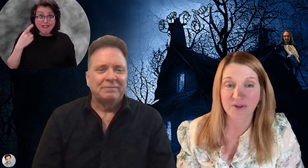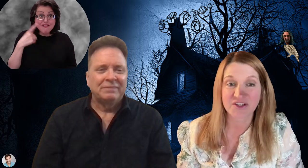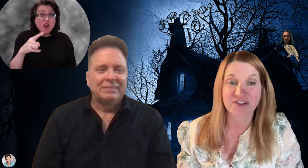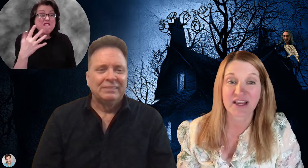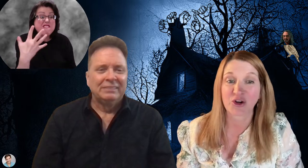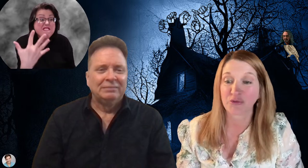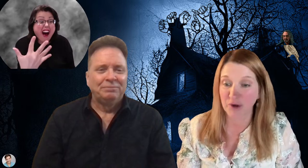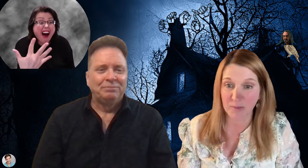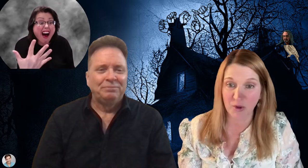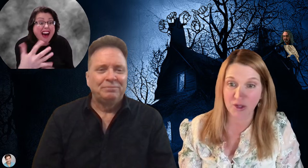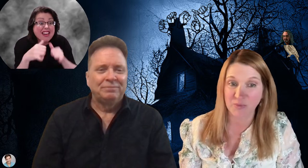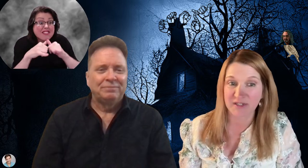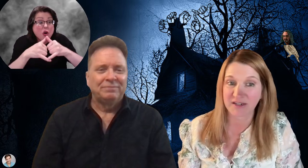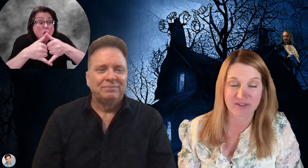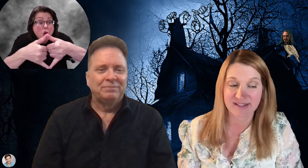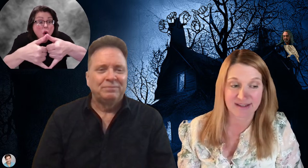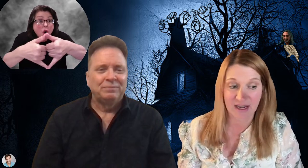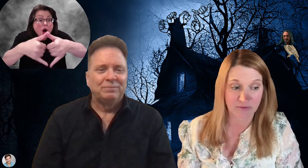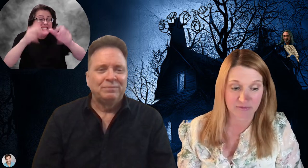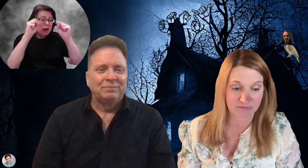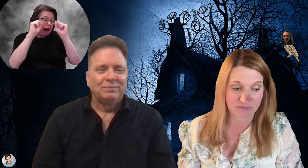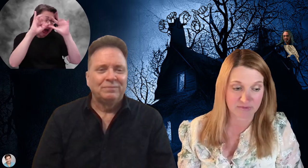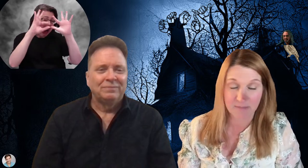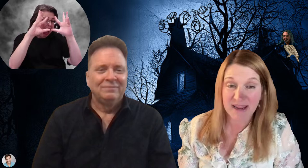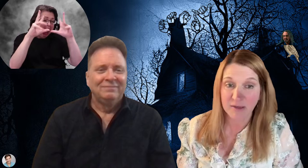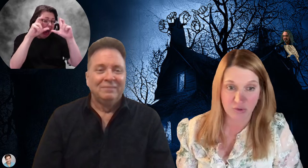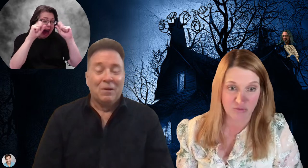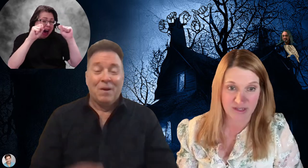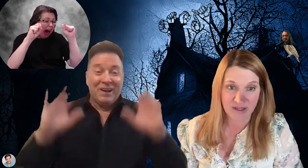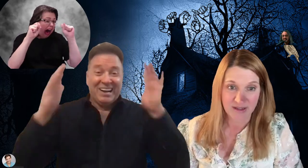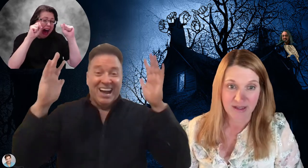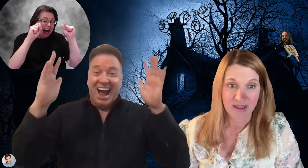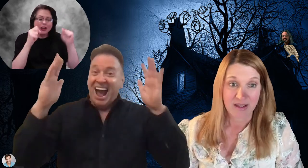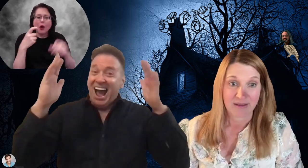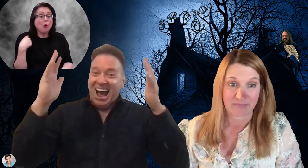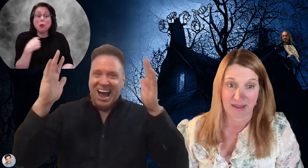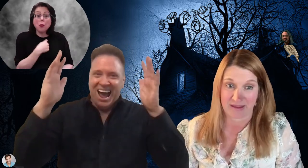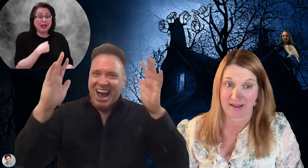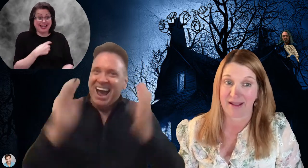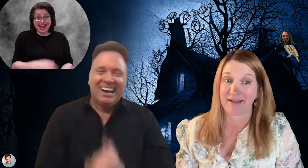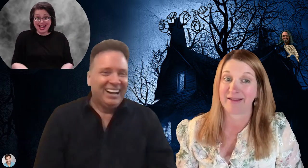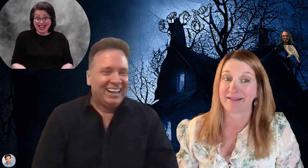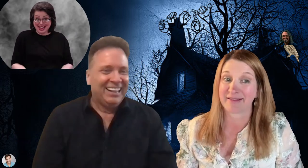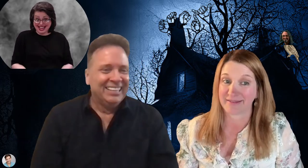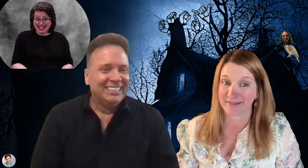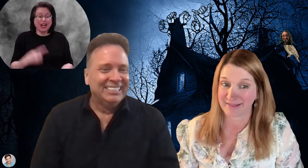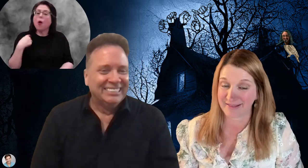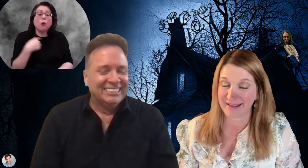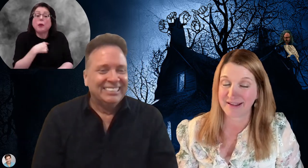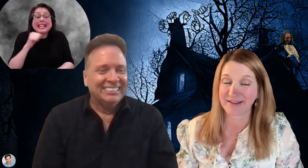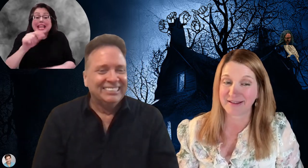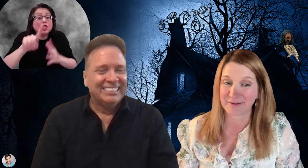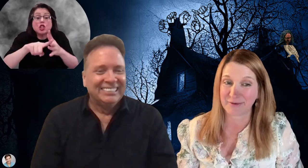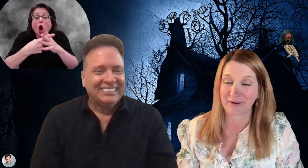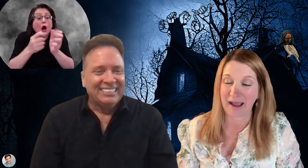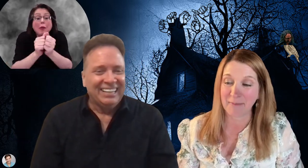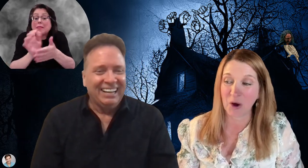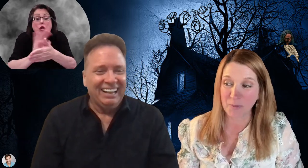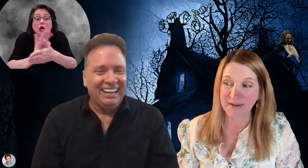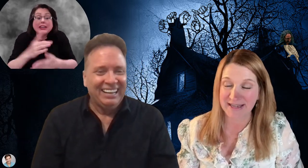which is incredible because we didn't even set out to make a movie. Yay! Thank you. I'm hoping